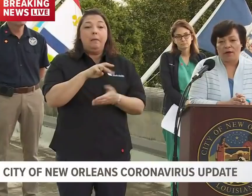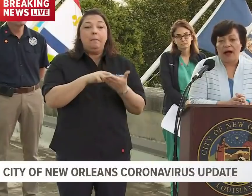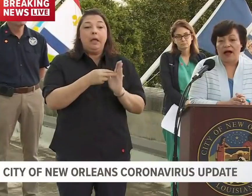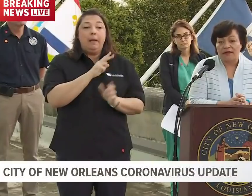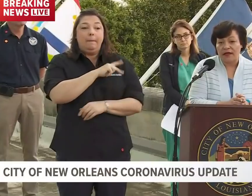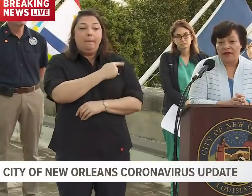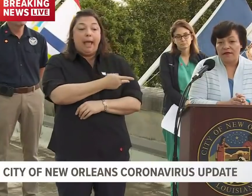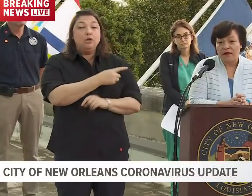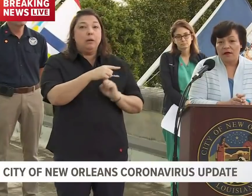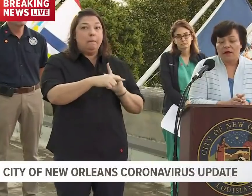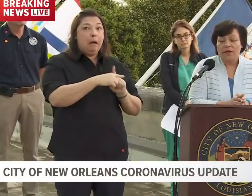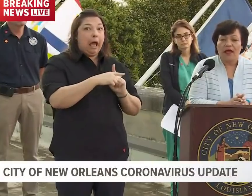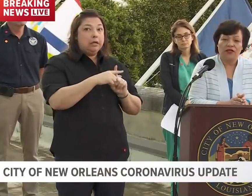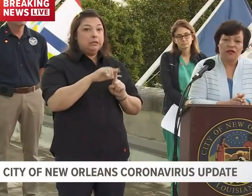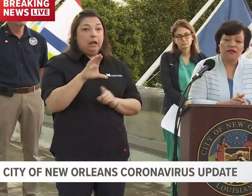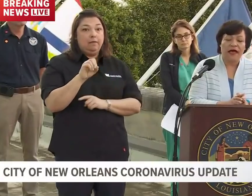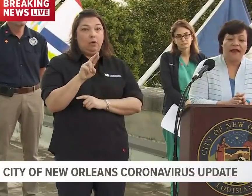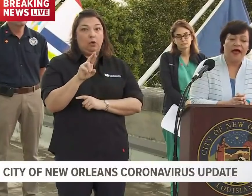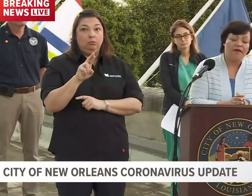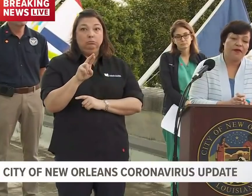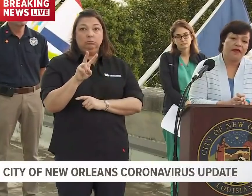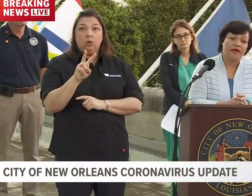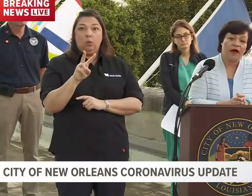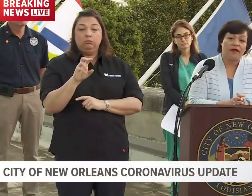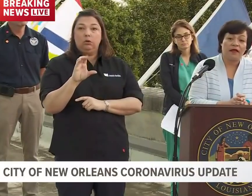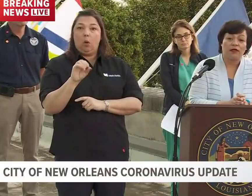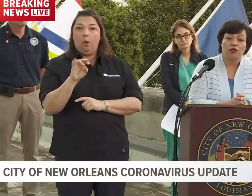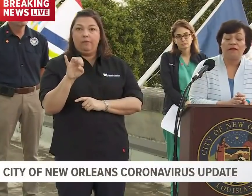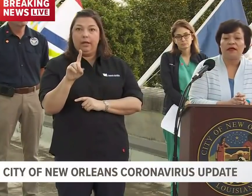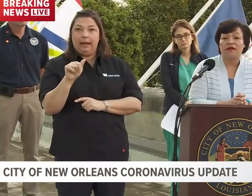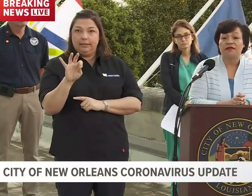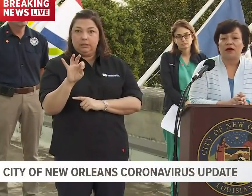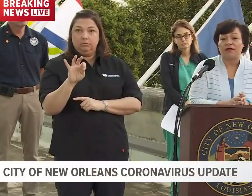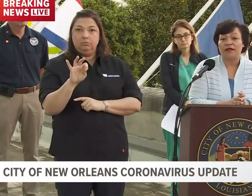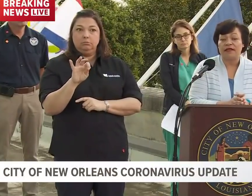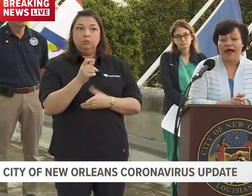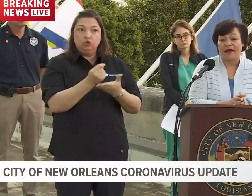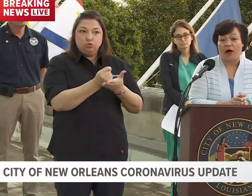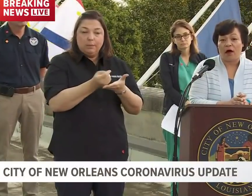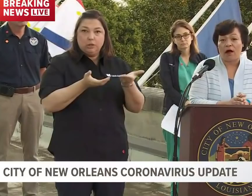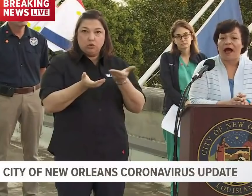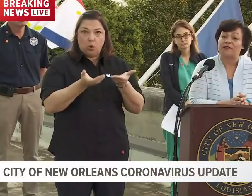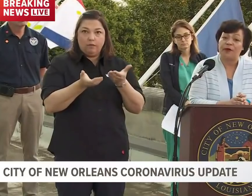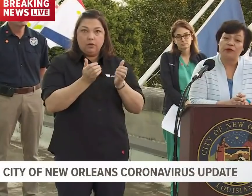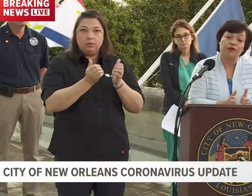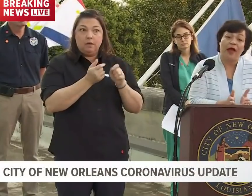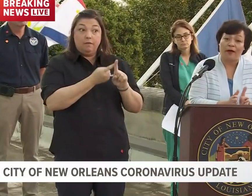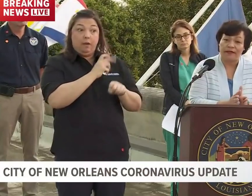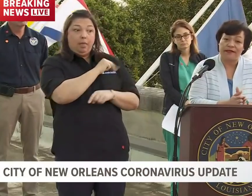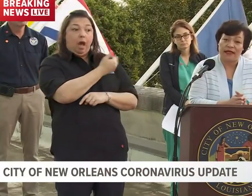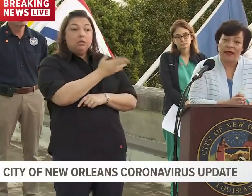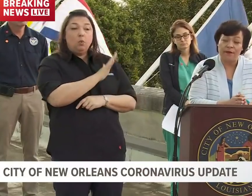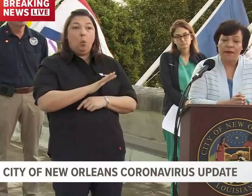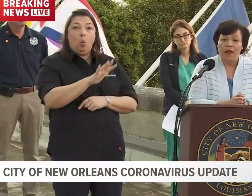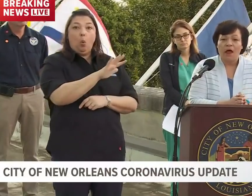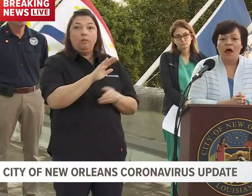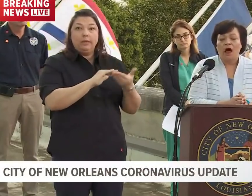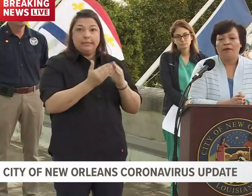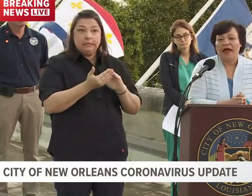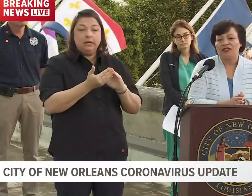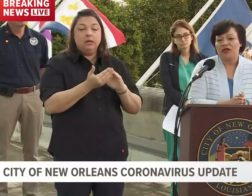are positive, patients that have been getting treatment and service at our hospitals throughout the city,